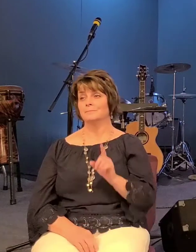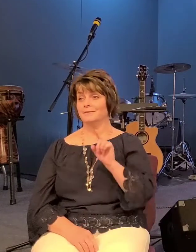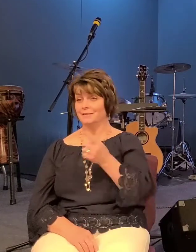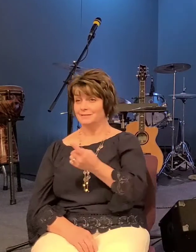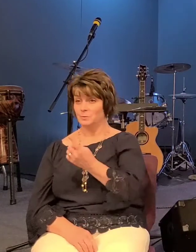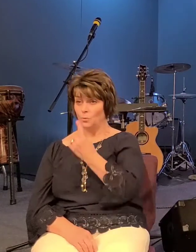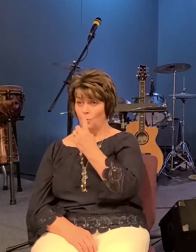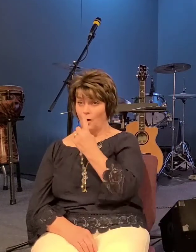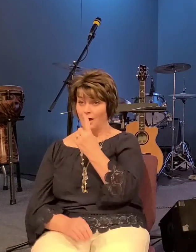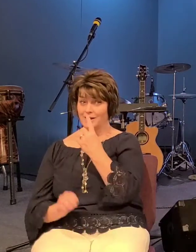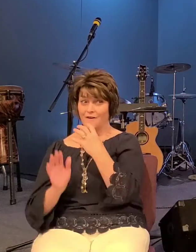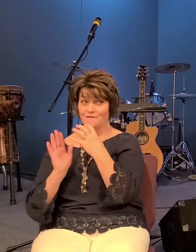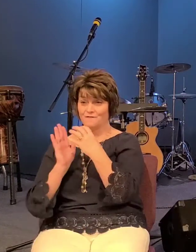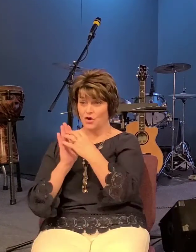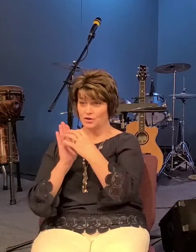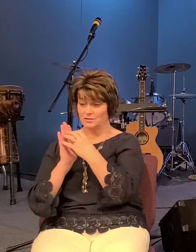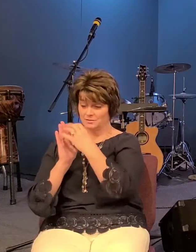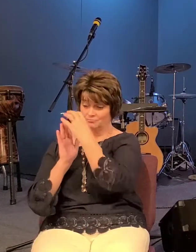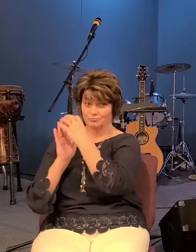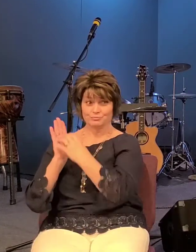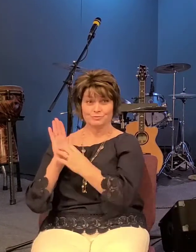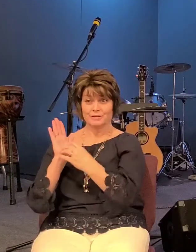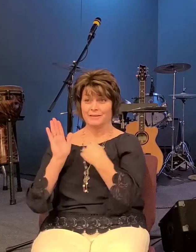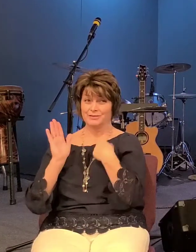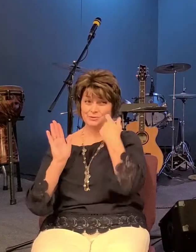to talk about it there's so much in here